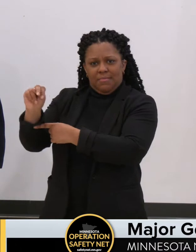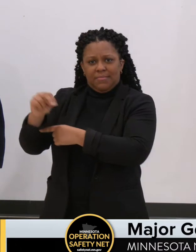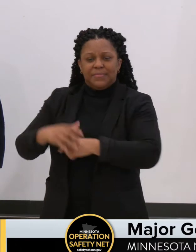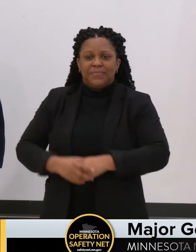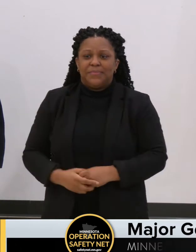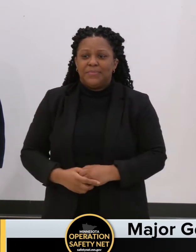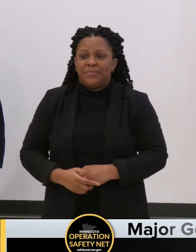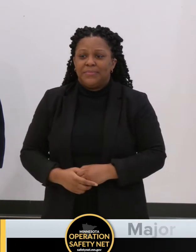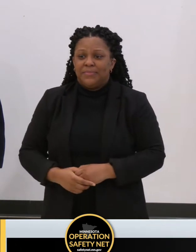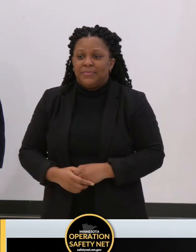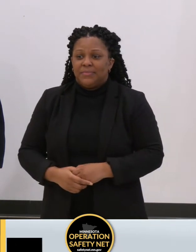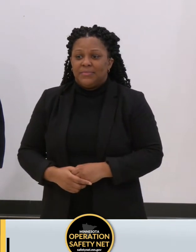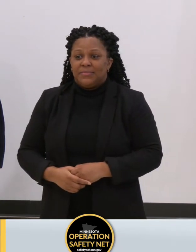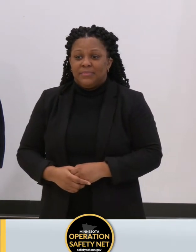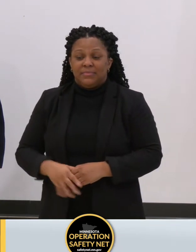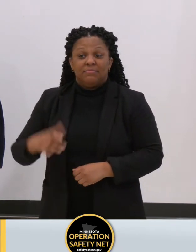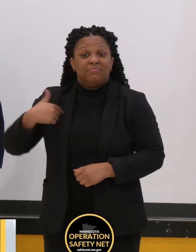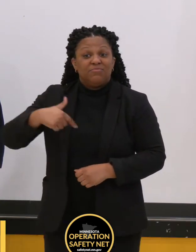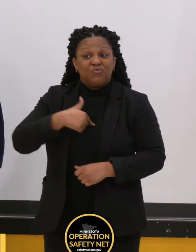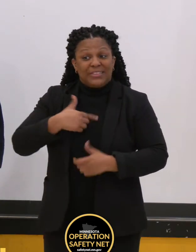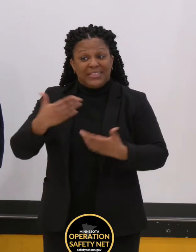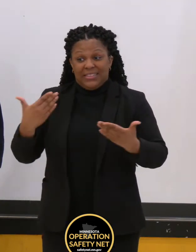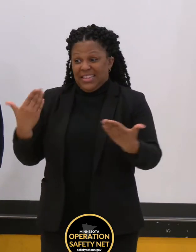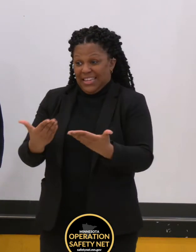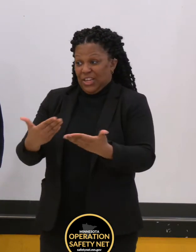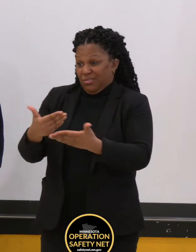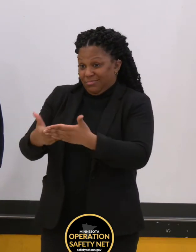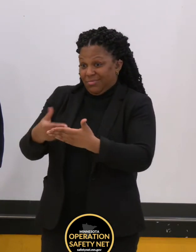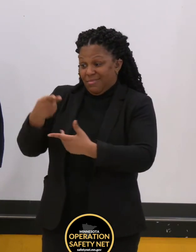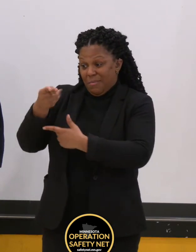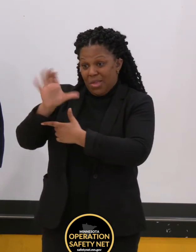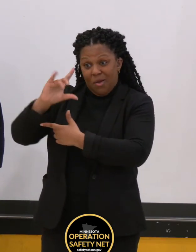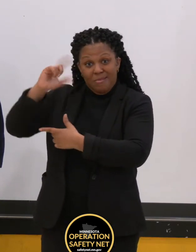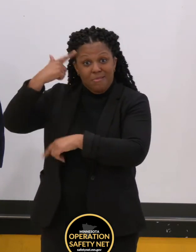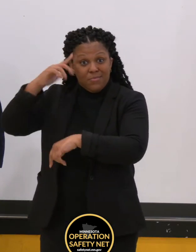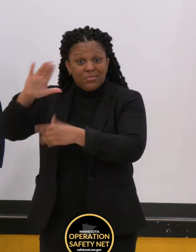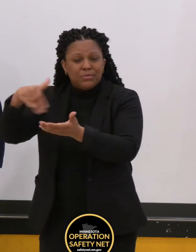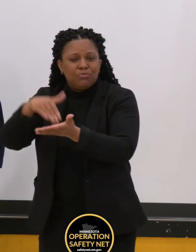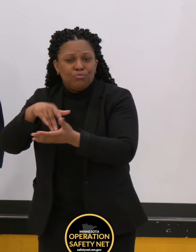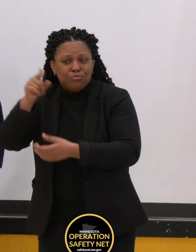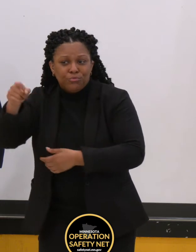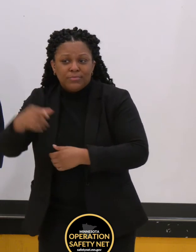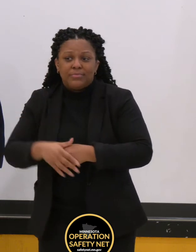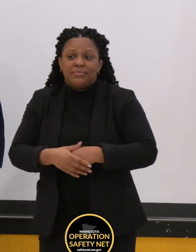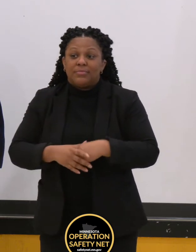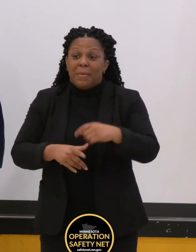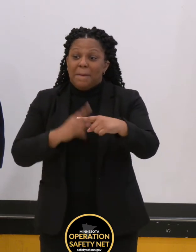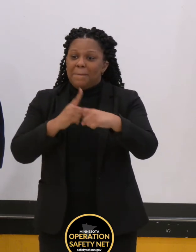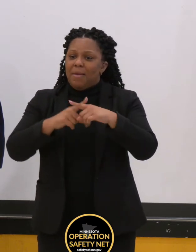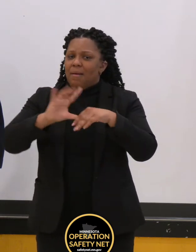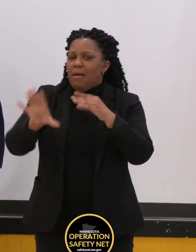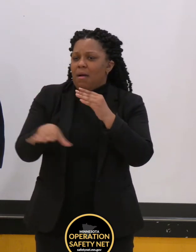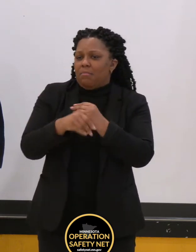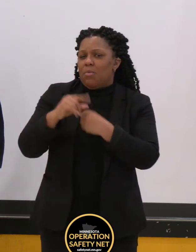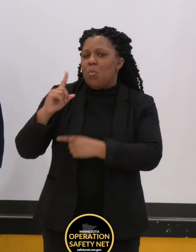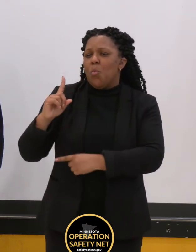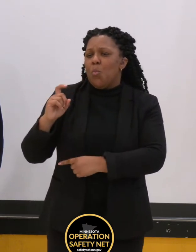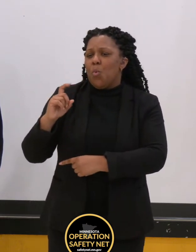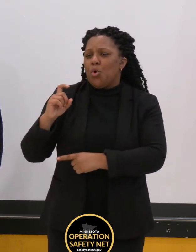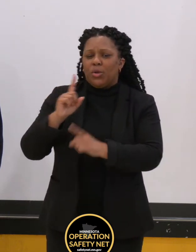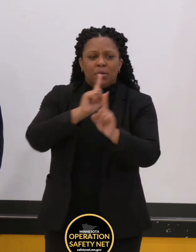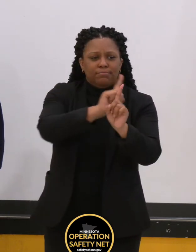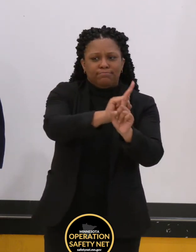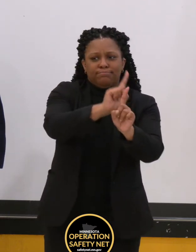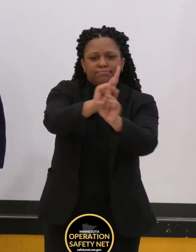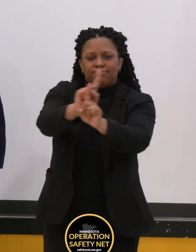the Hennepin County Government Center. And this week we added an additional 100 soldiers supporting law enforcement activities in St. Paul, Minnesota.